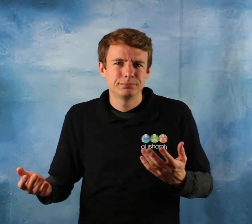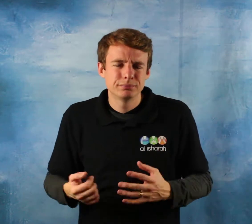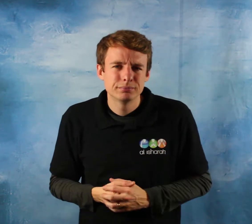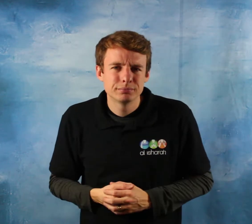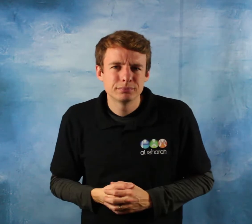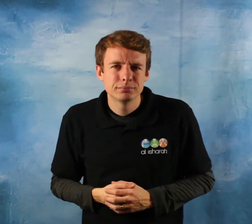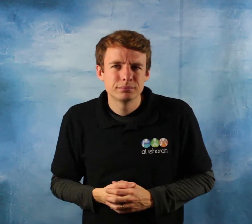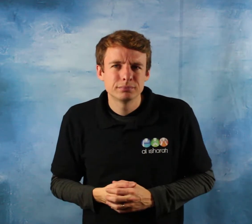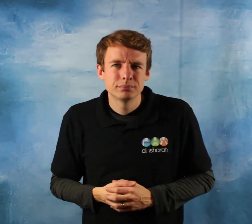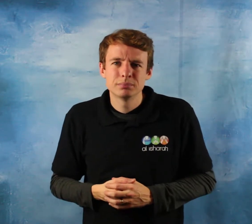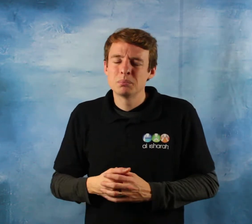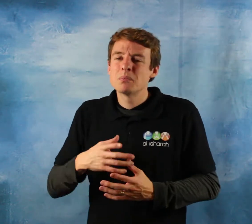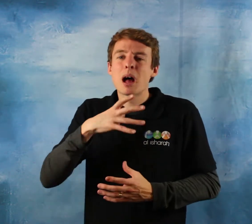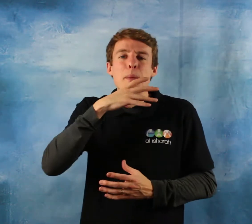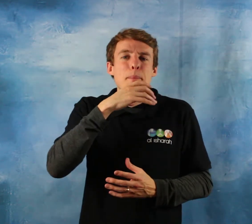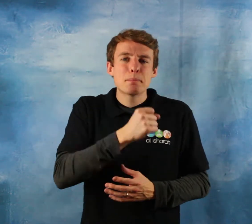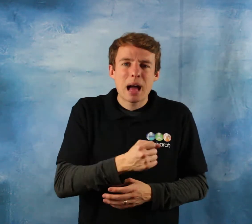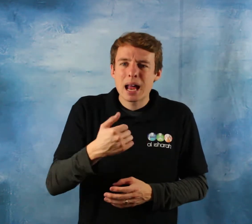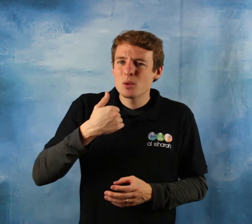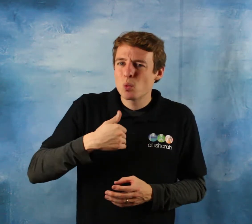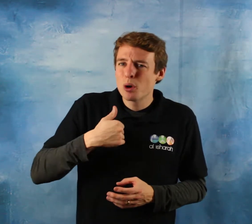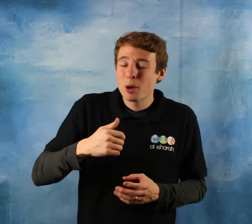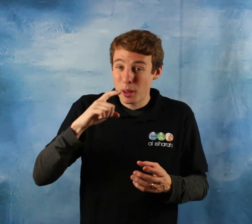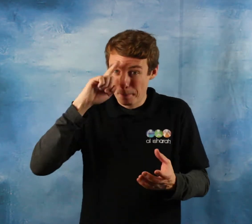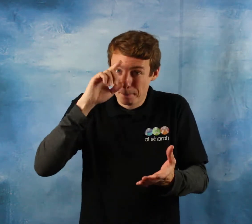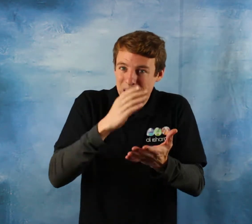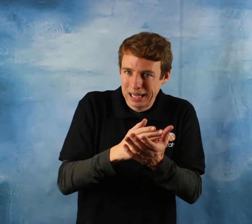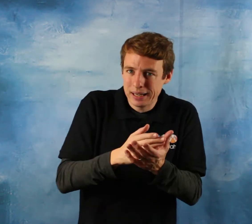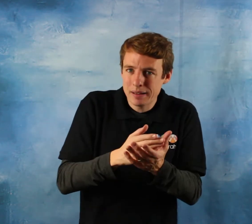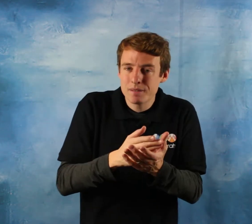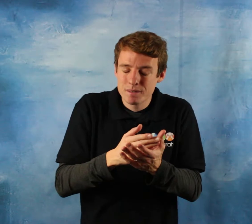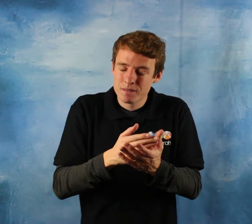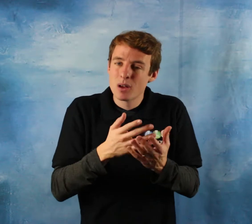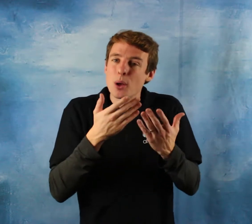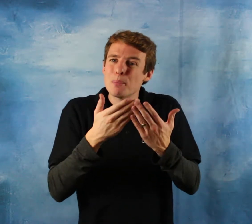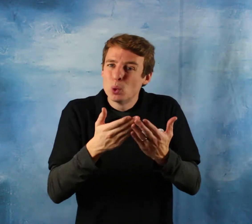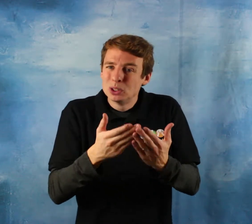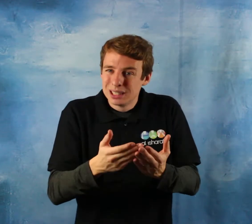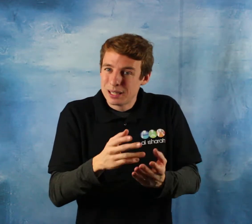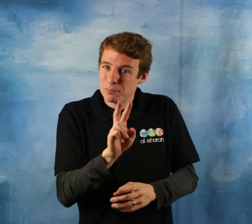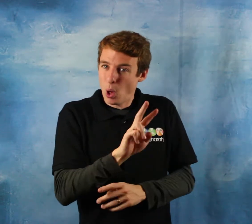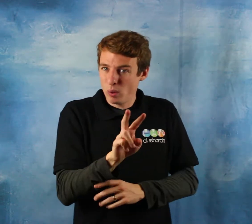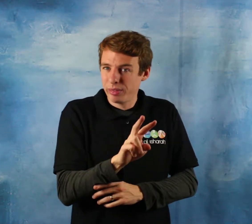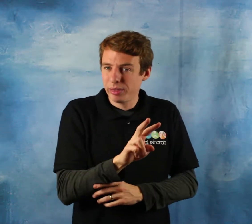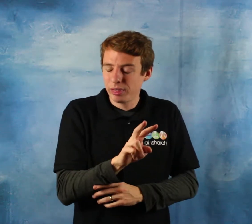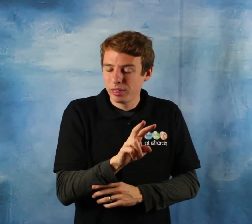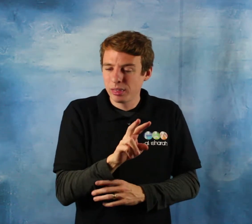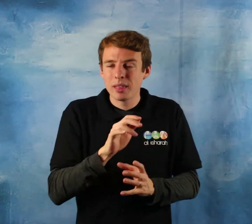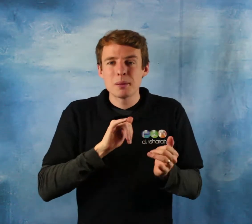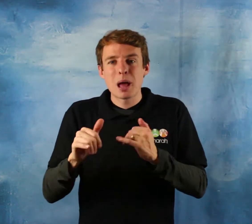or dislikes one of her characteristics he will be pleased with another we weigh up the pros